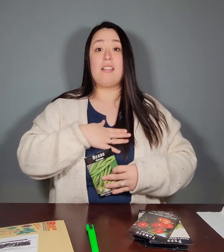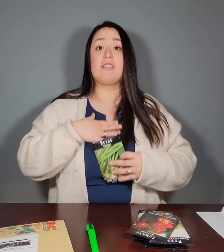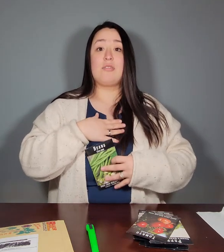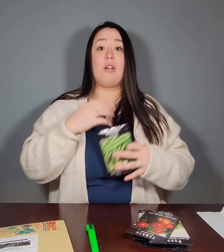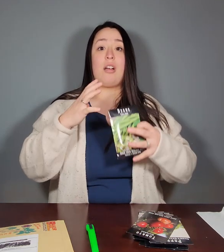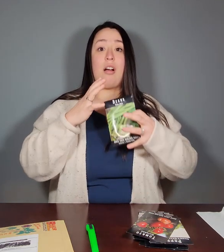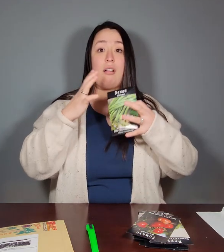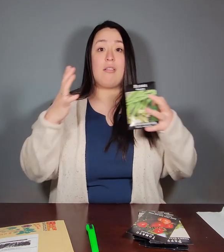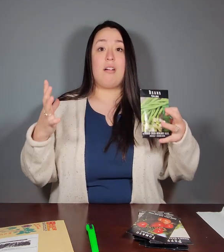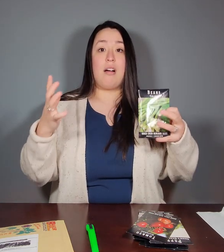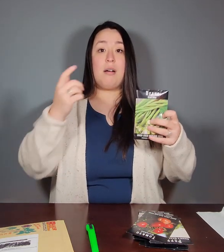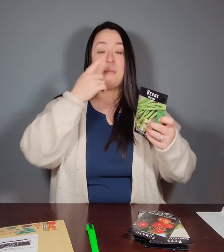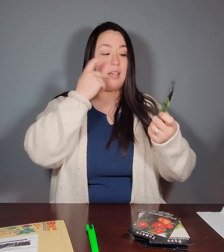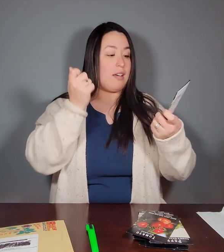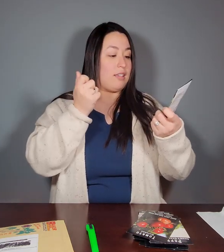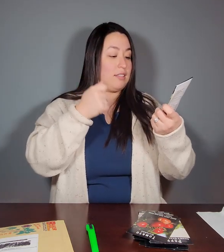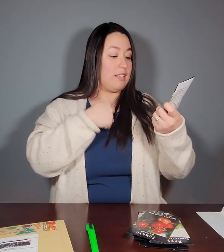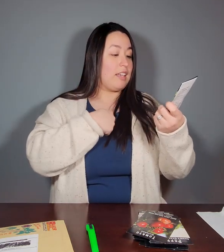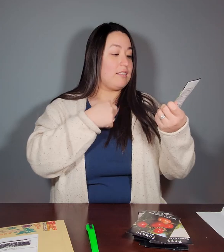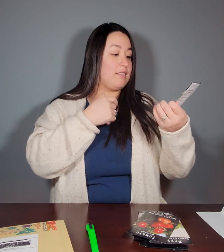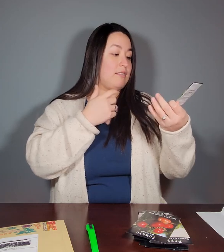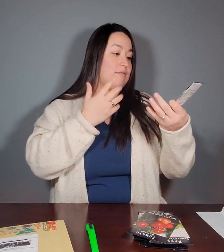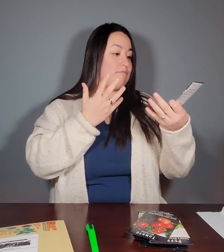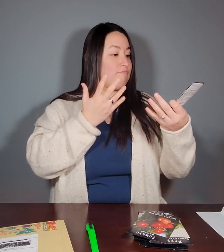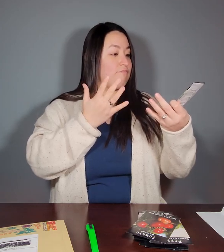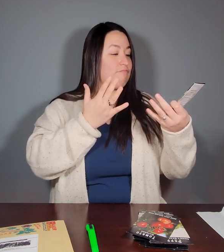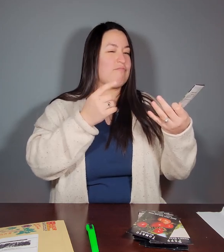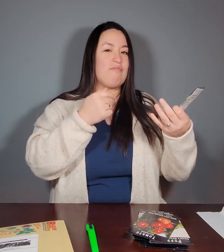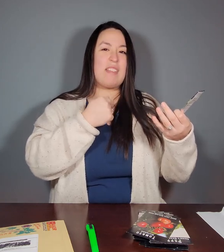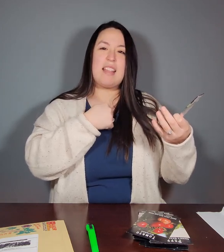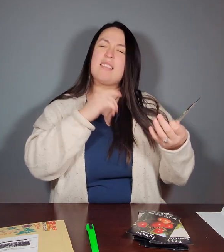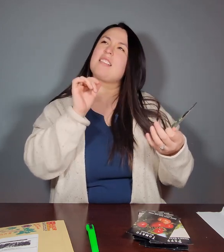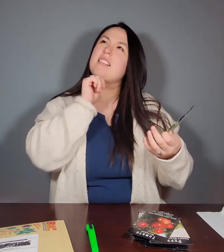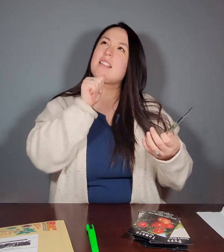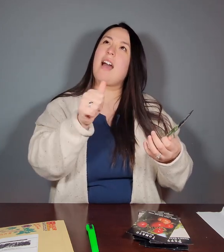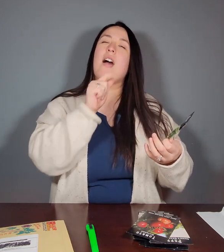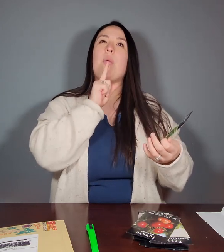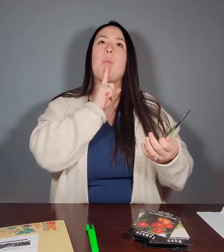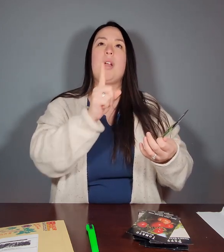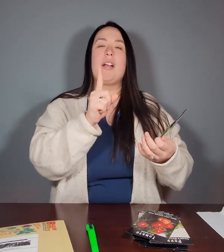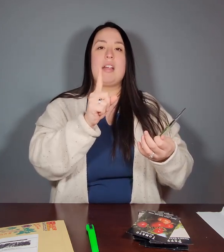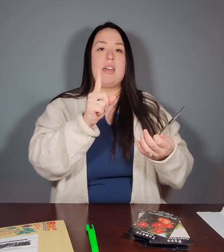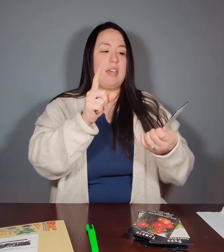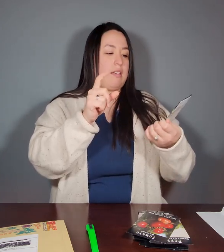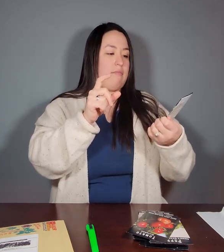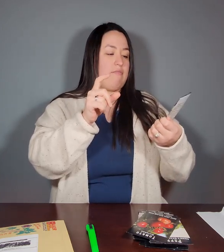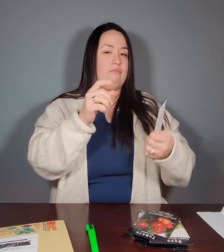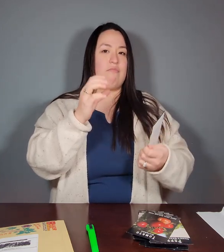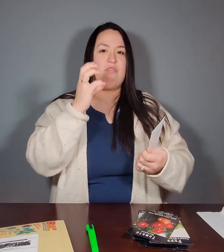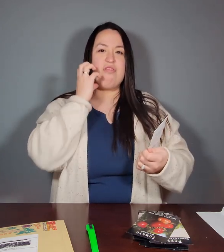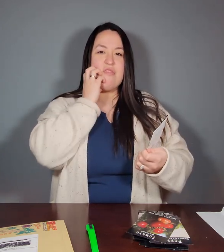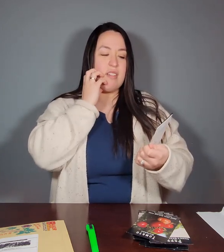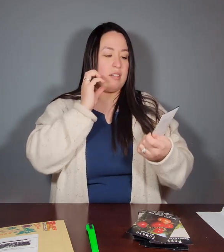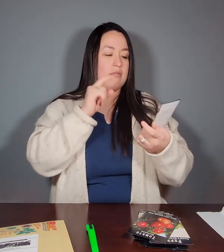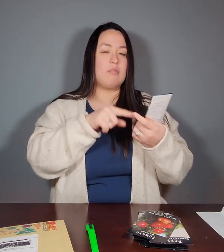I enjoy these so much because, well, it's not really that they're thick.